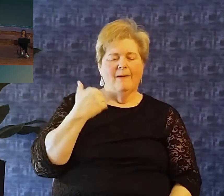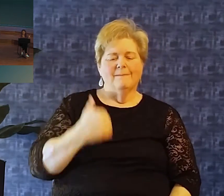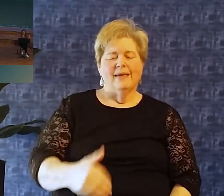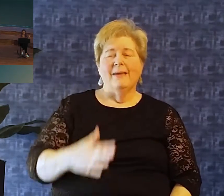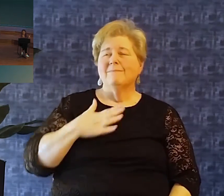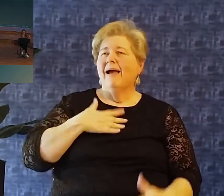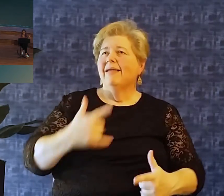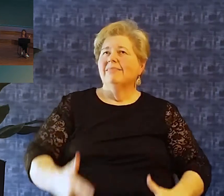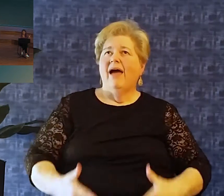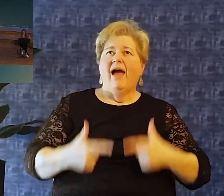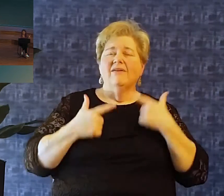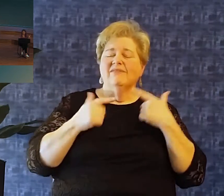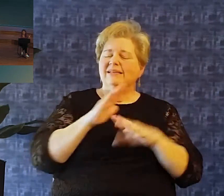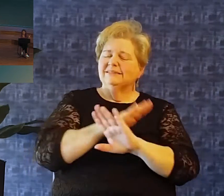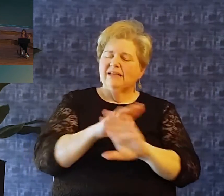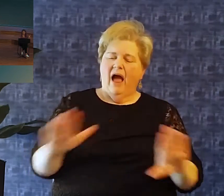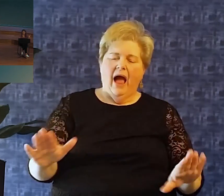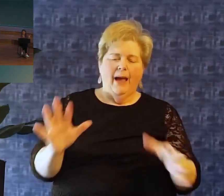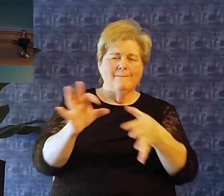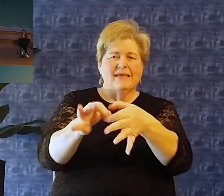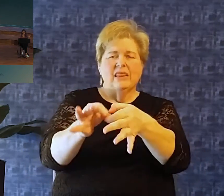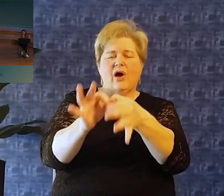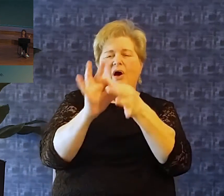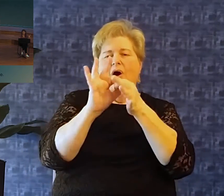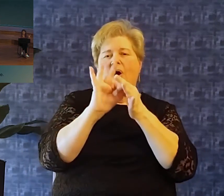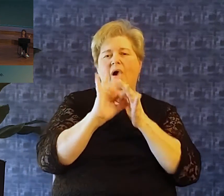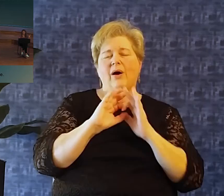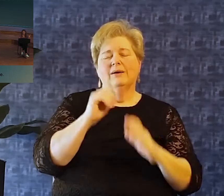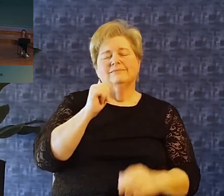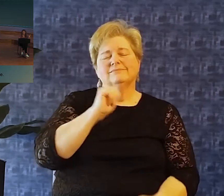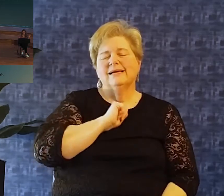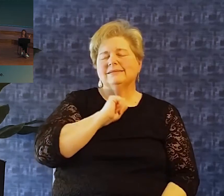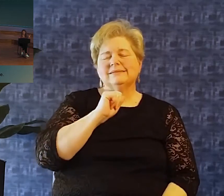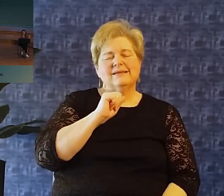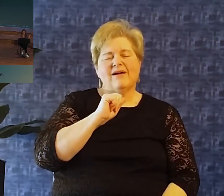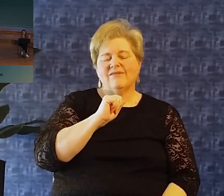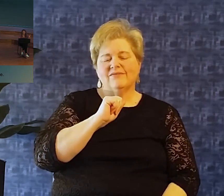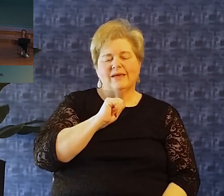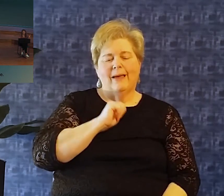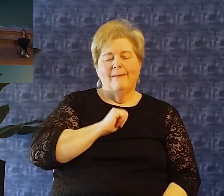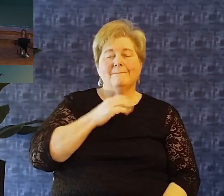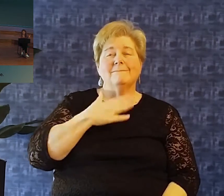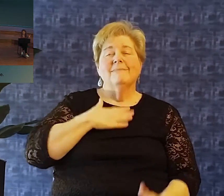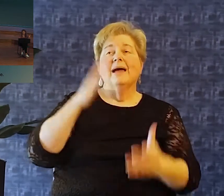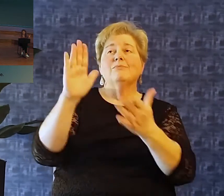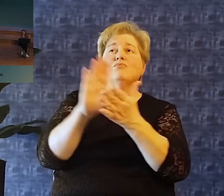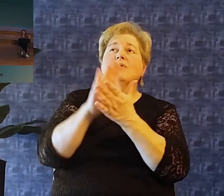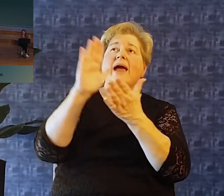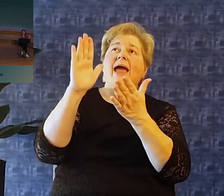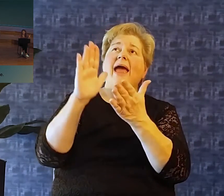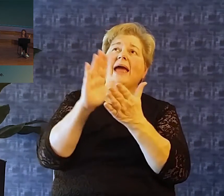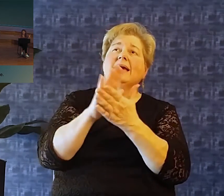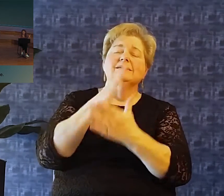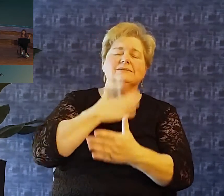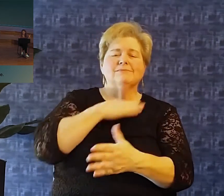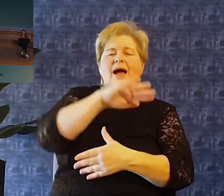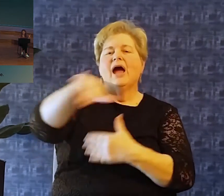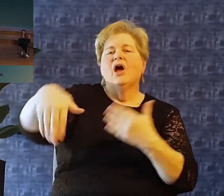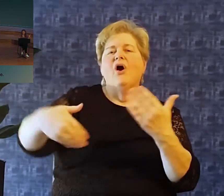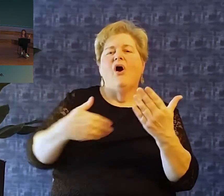love my life is not my own My praise,